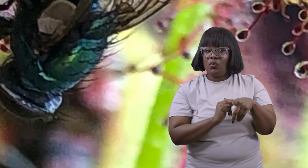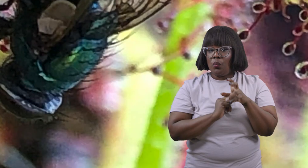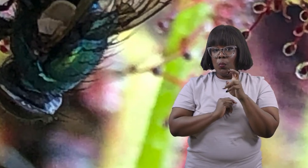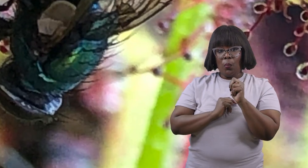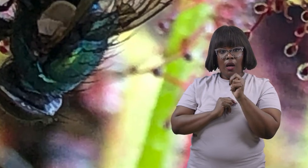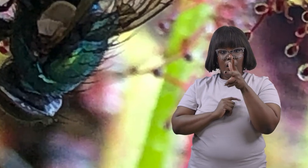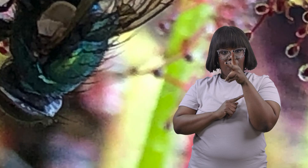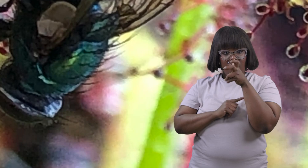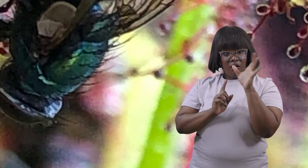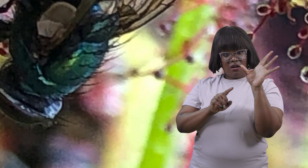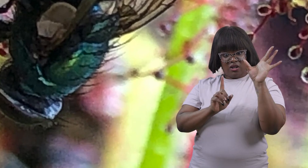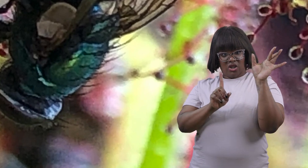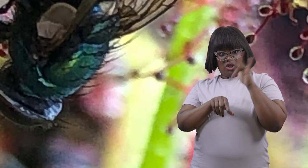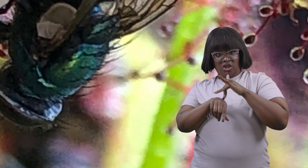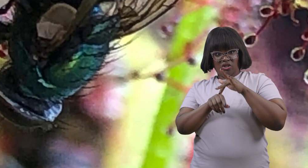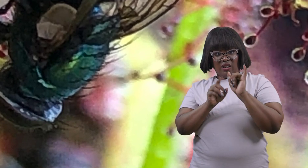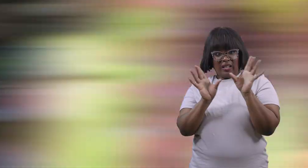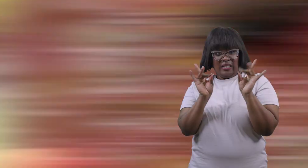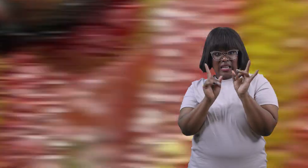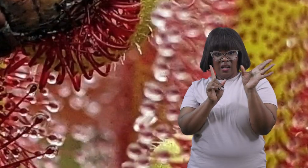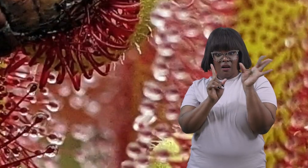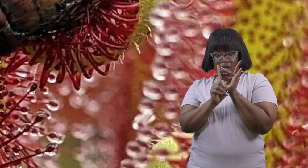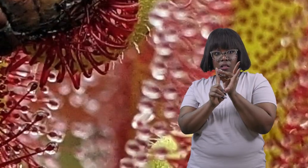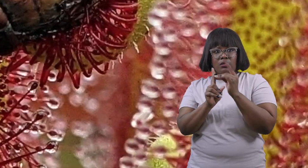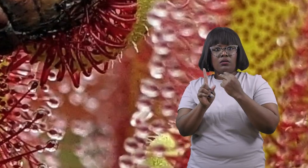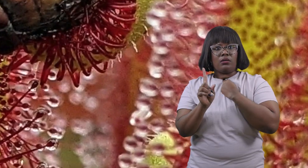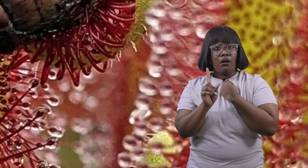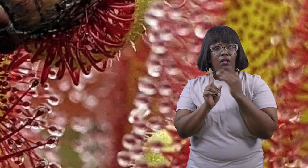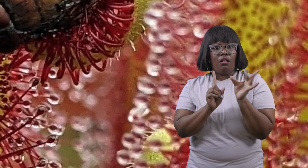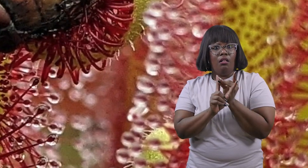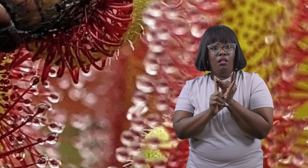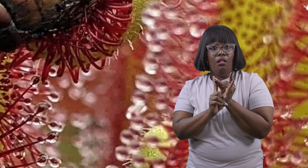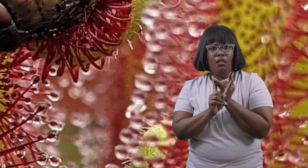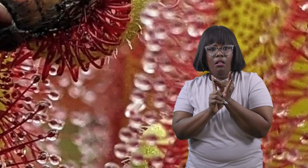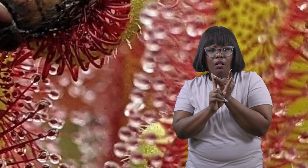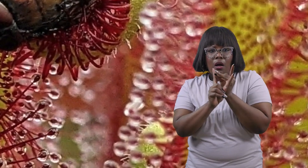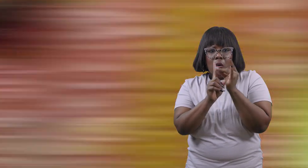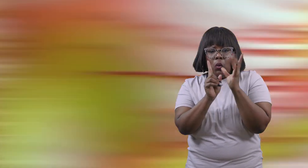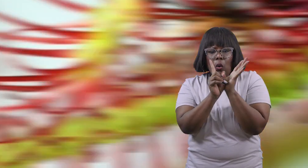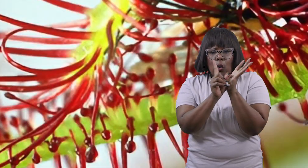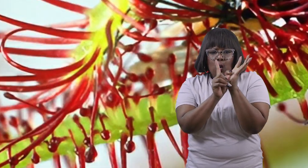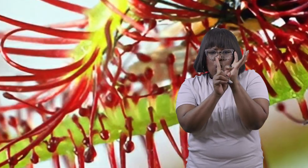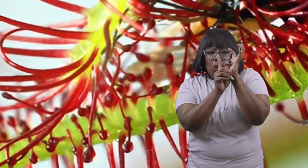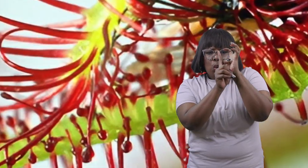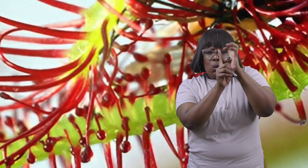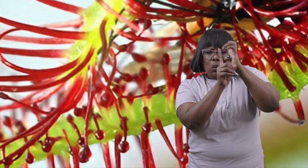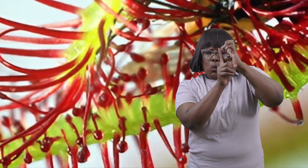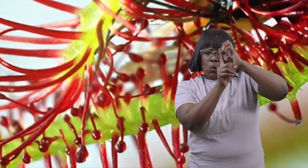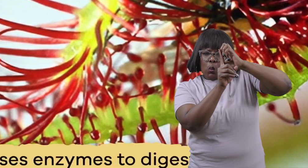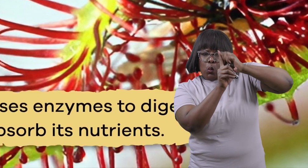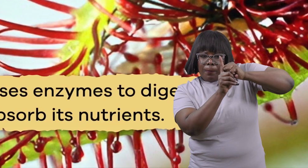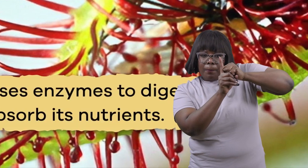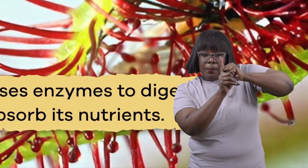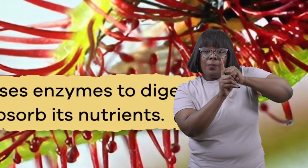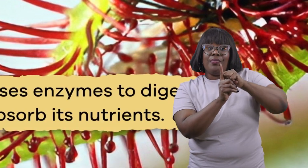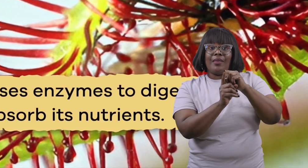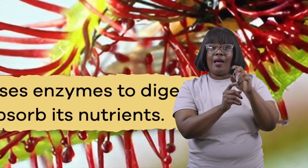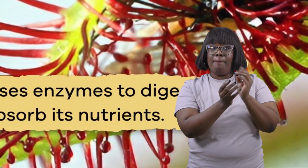insect touches the sticky hairs it gets stuck and the sundew slowly wraps around it the plant then